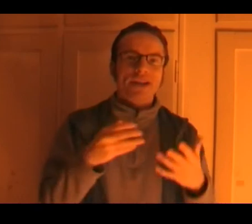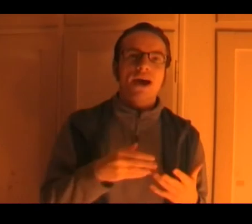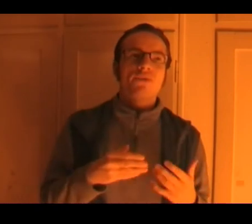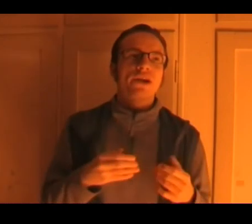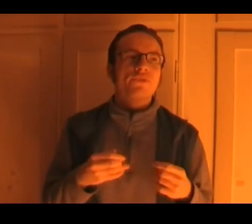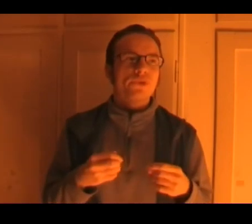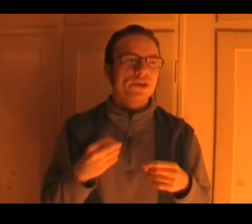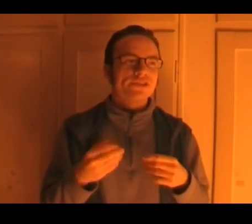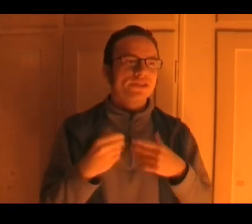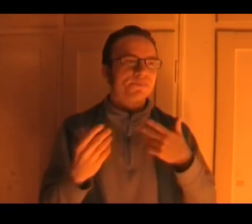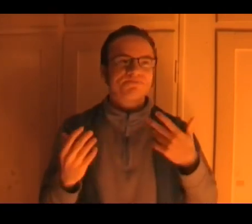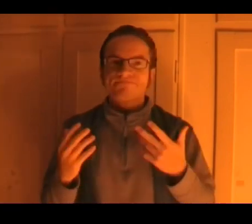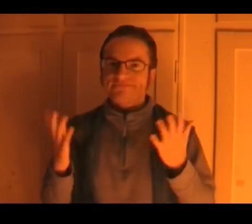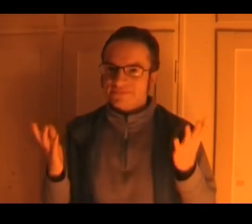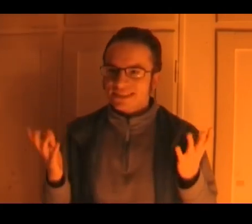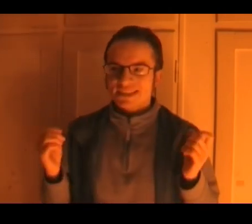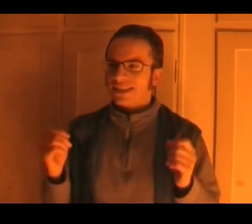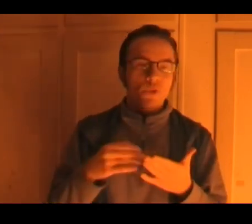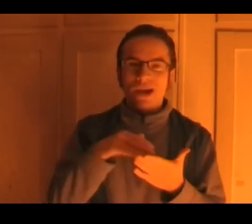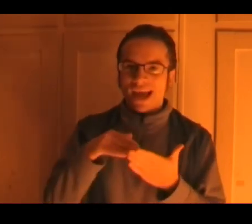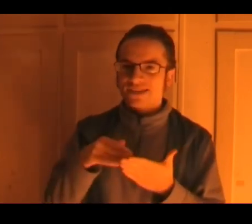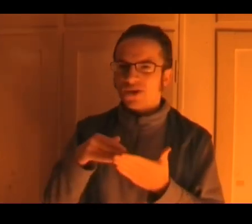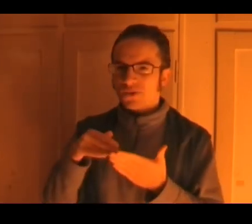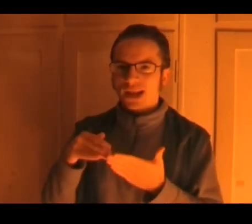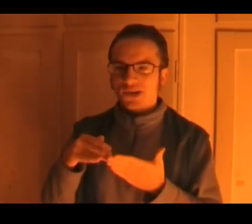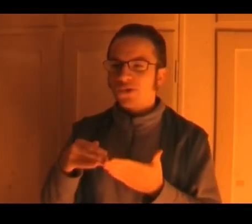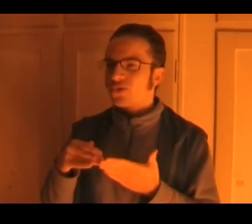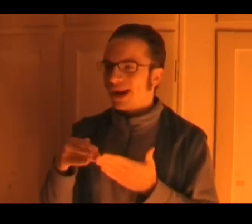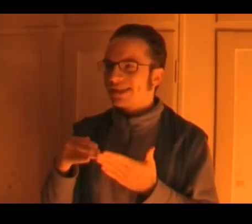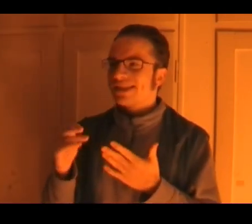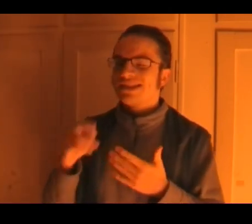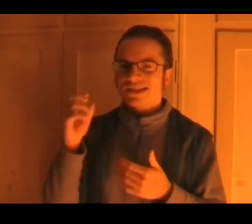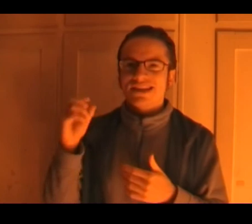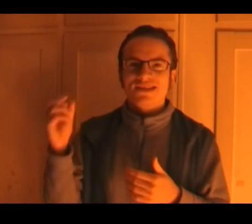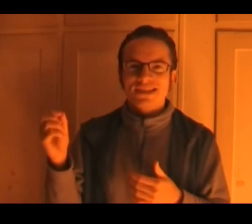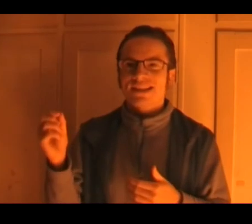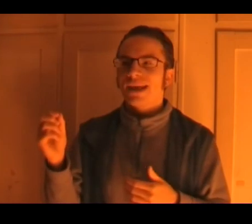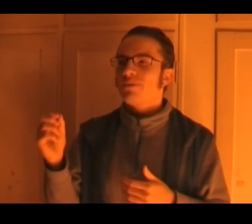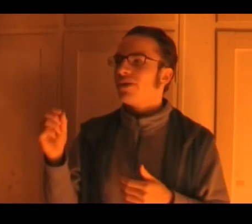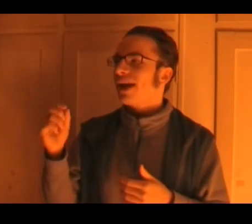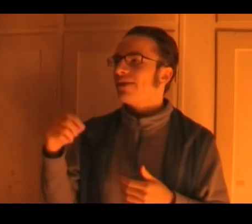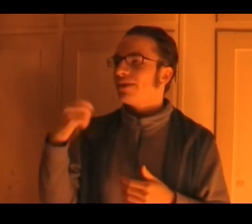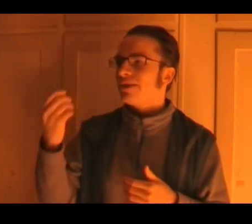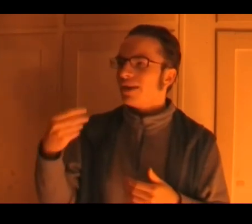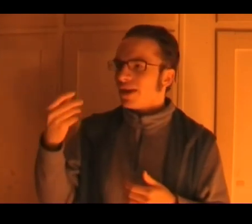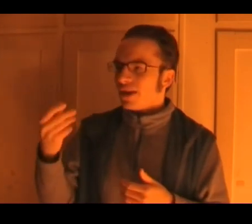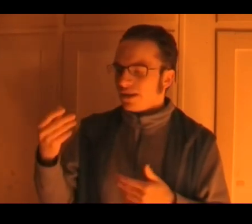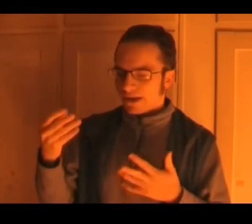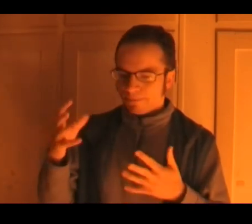it out there for us to the way it has no like no credits it just has the disclaimer and the um